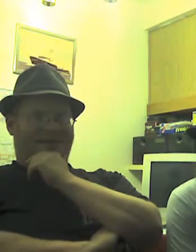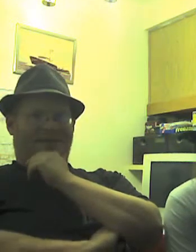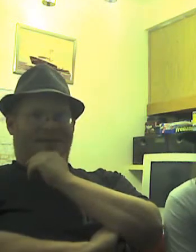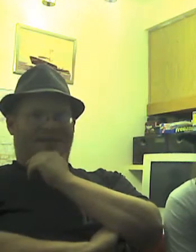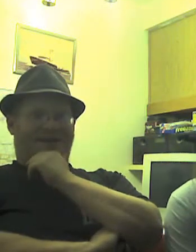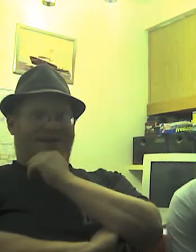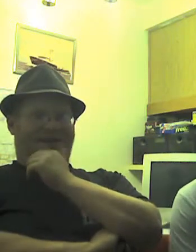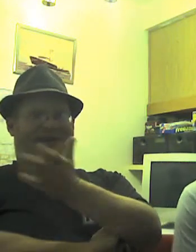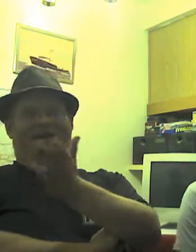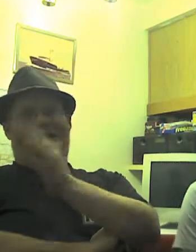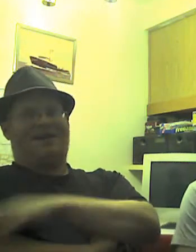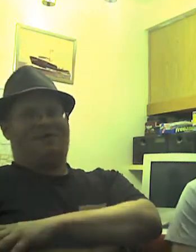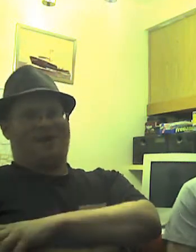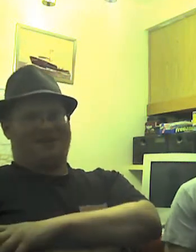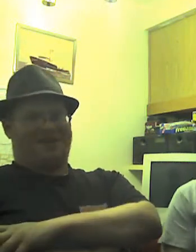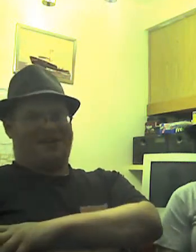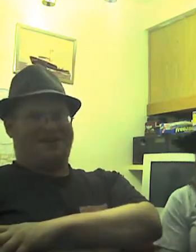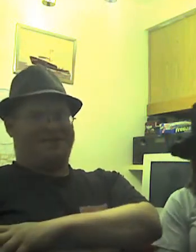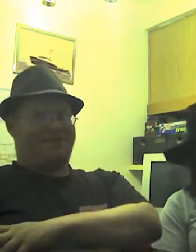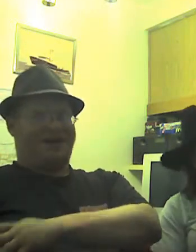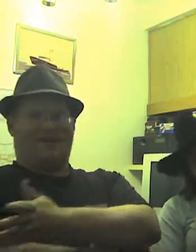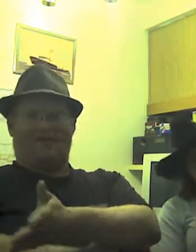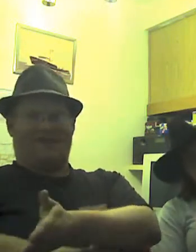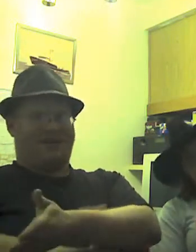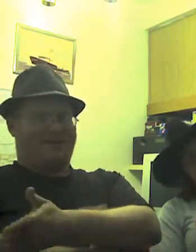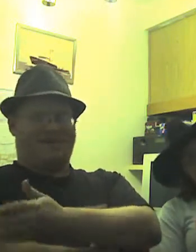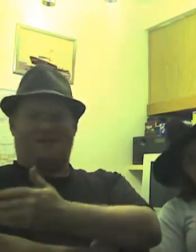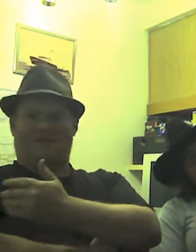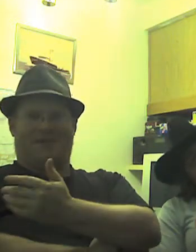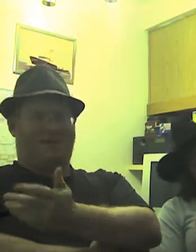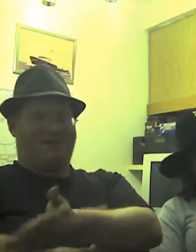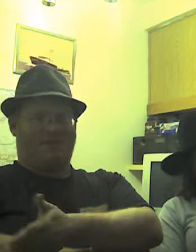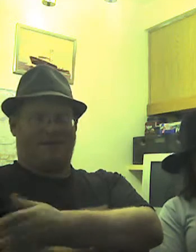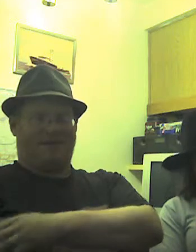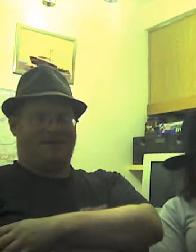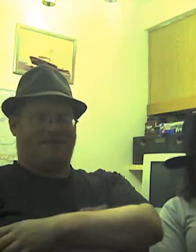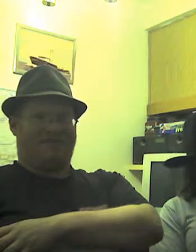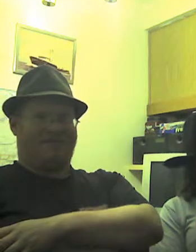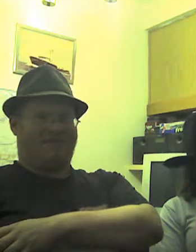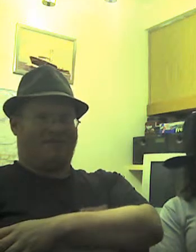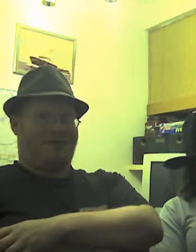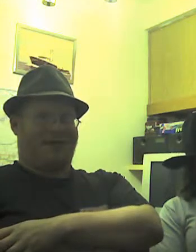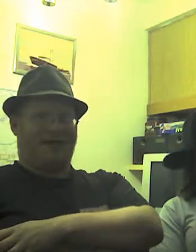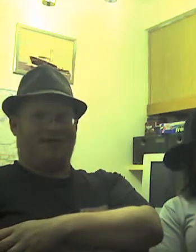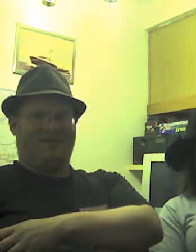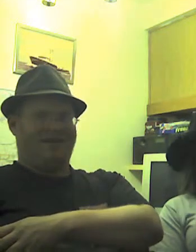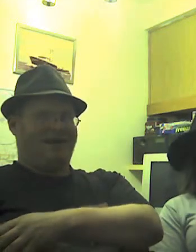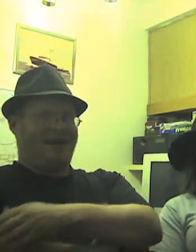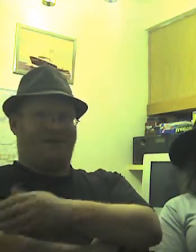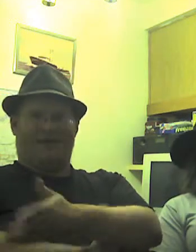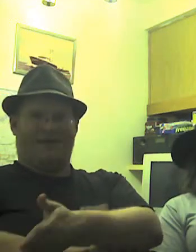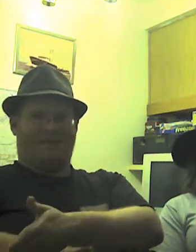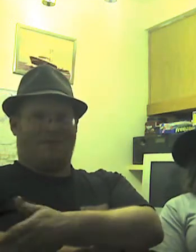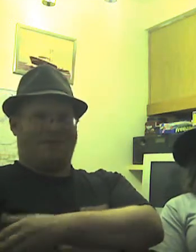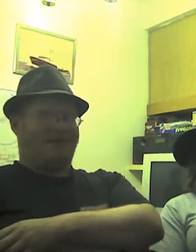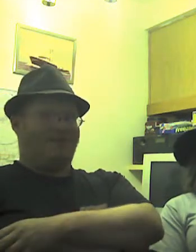boring. And yet I had to watch it in high school and I loved it in high school. It became one of my favorite stories for a while. probably would fall asleep in